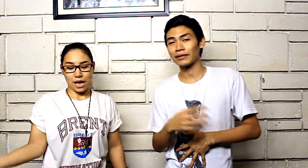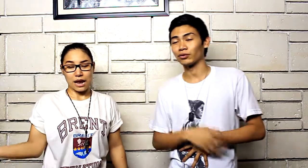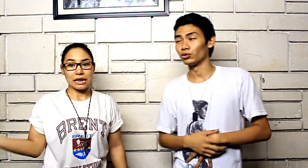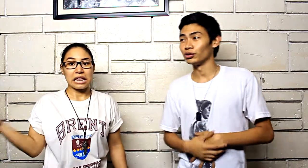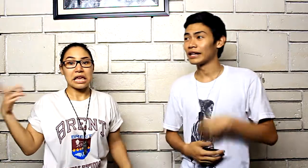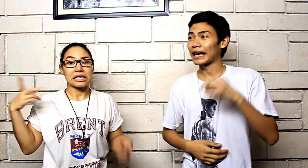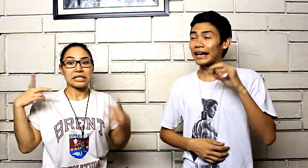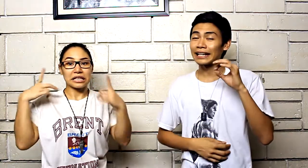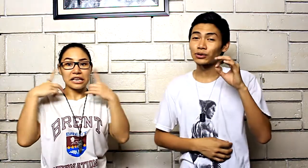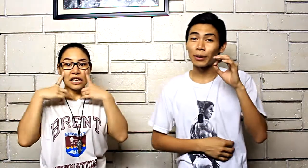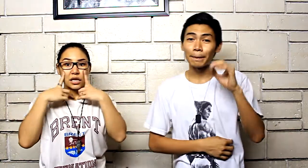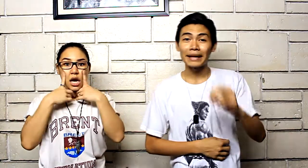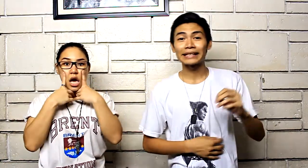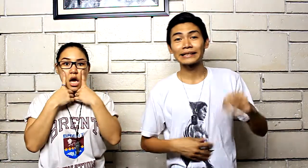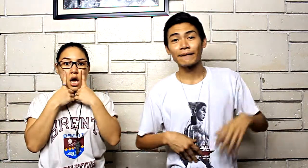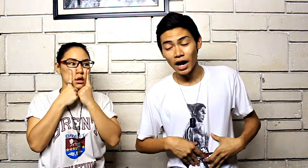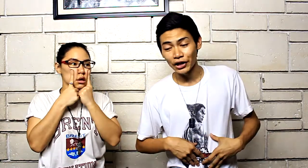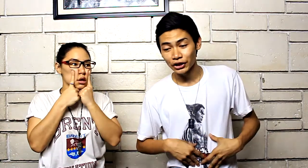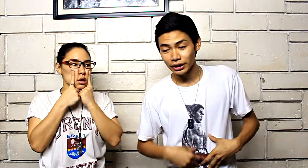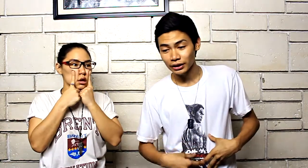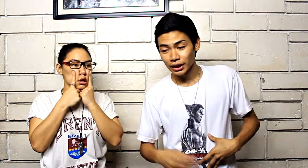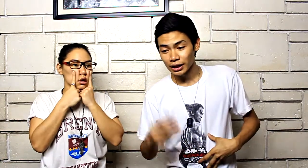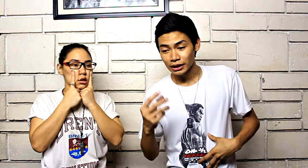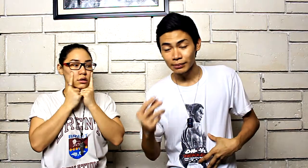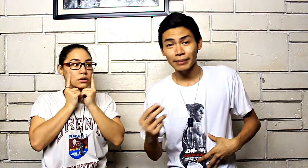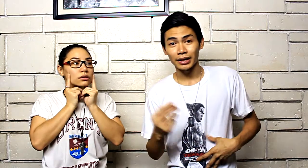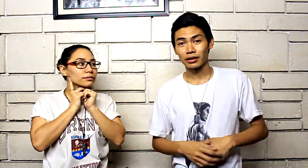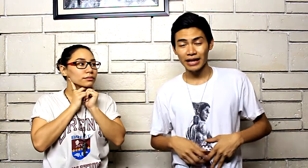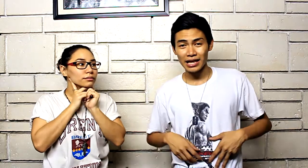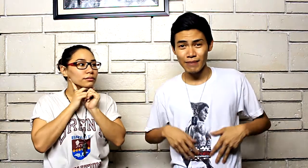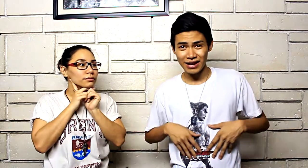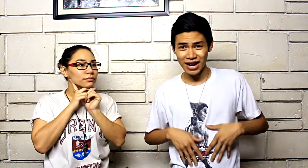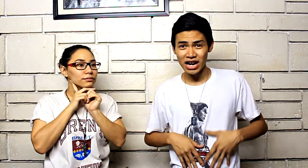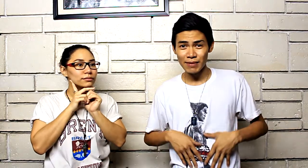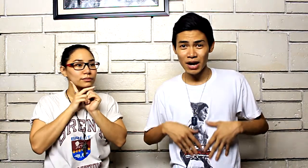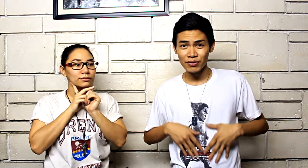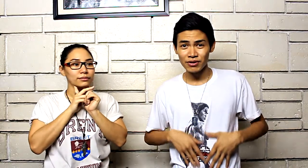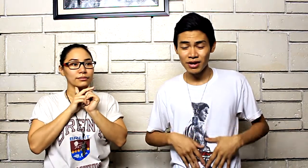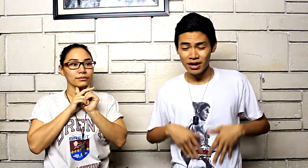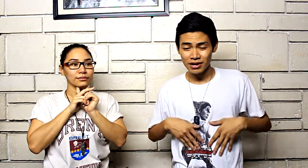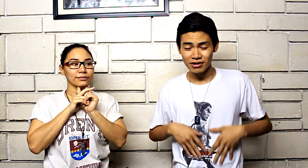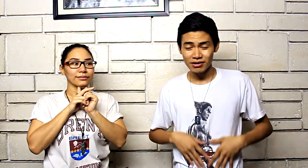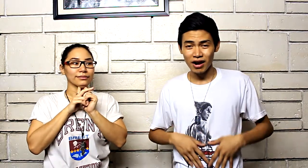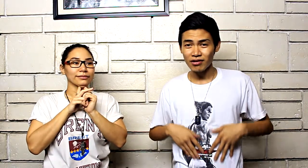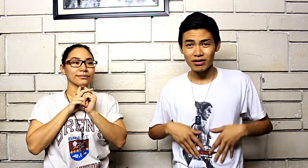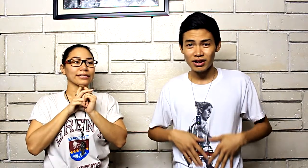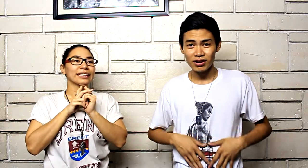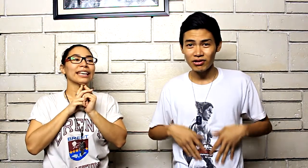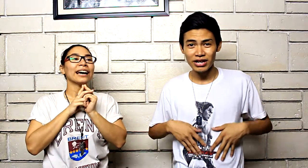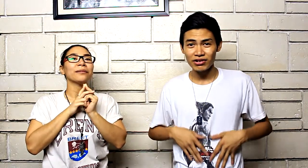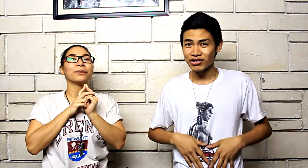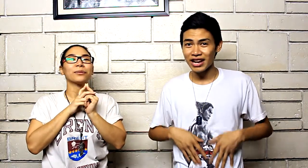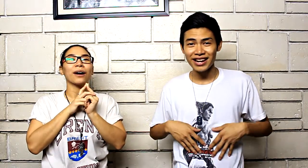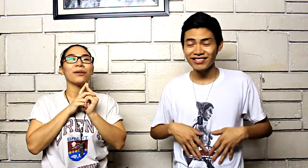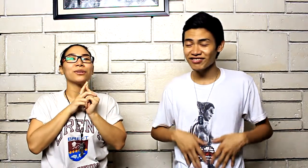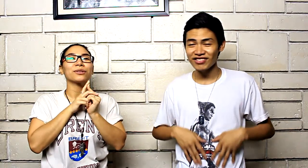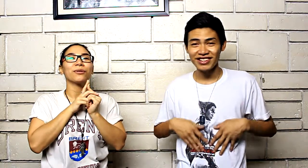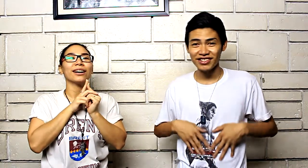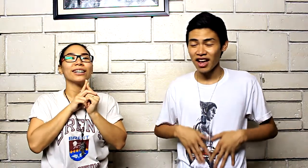foods and that's what makes our shit smell bad cause it has bacteria bros yeah but why would you wanna